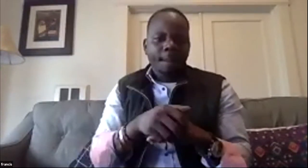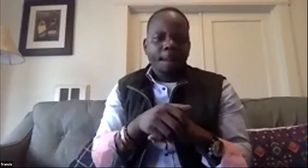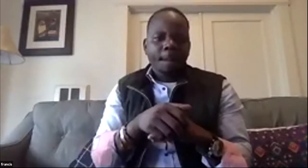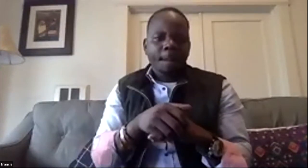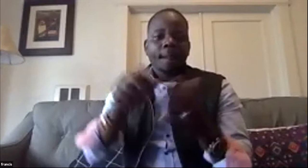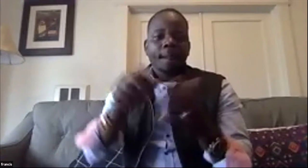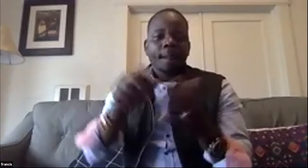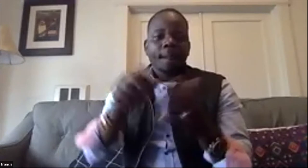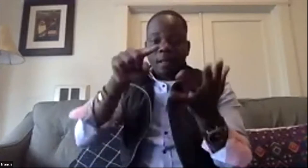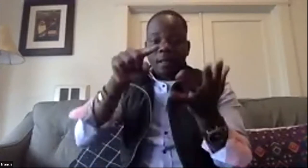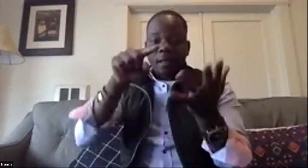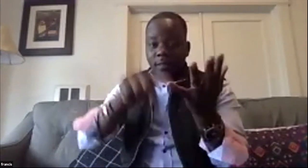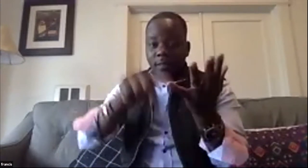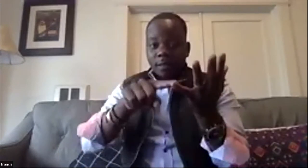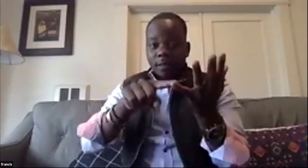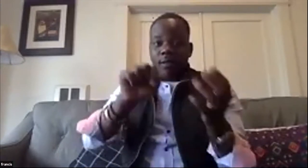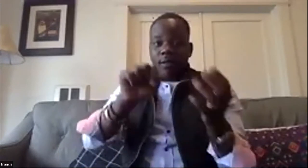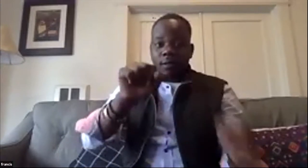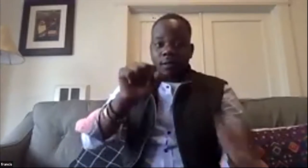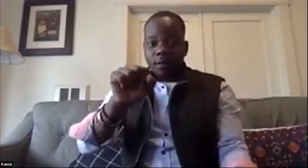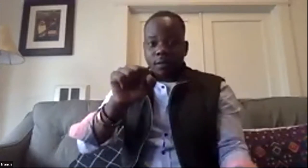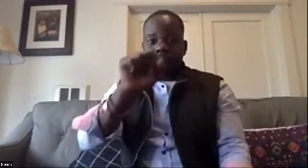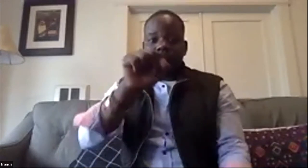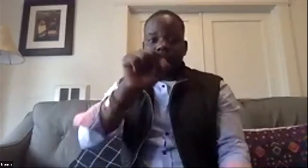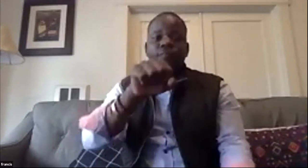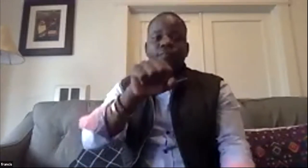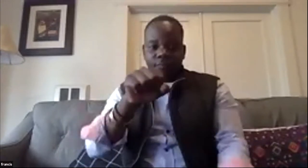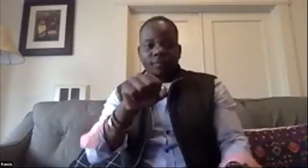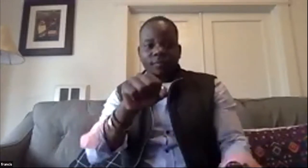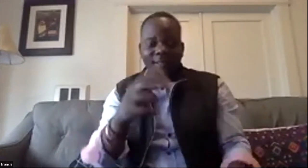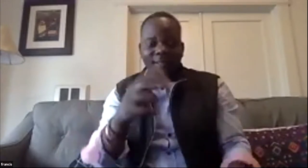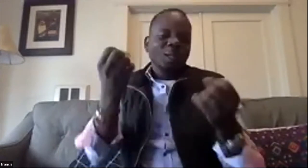friends experience that and then the next